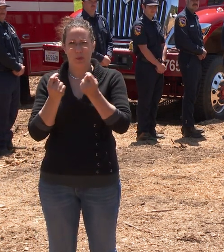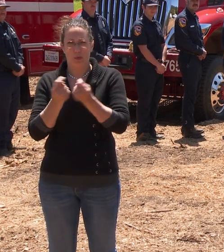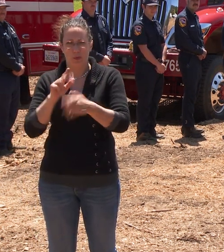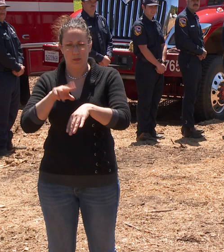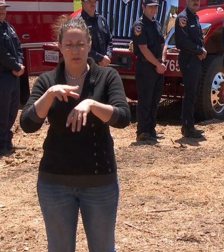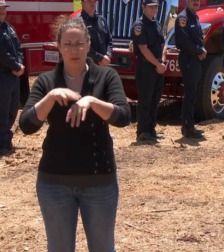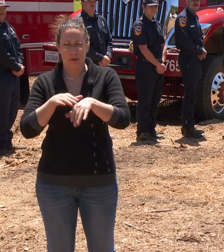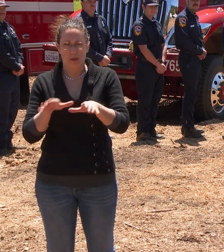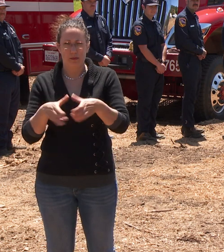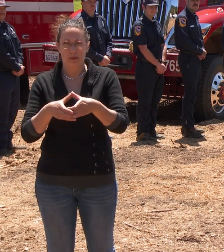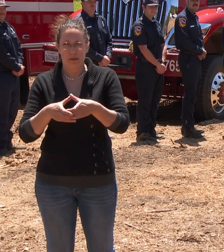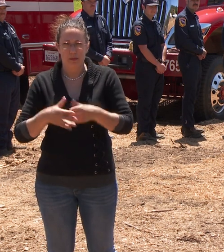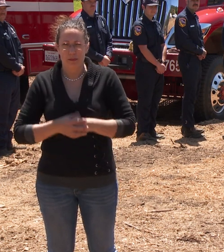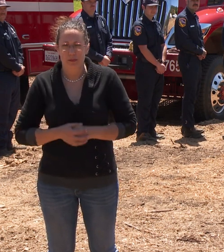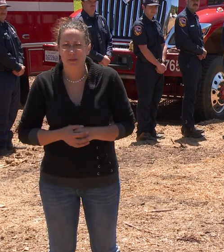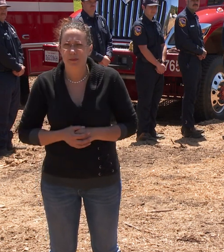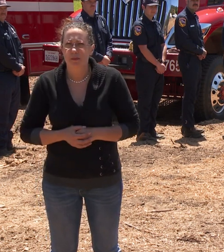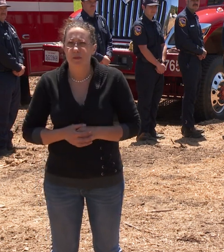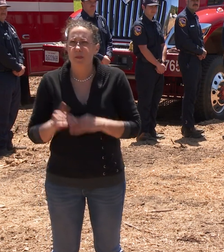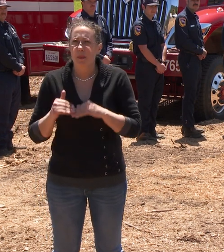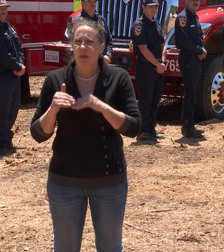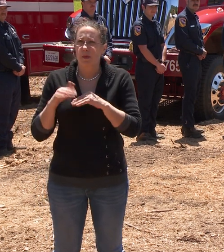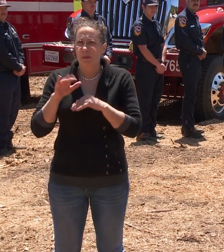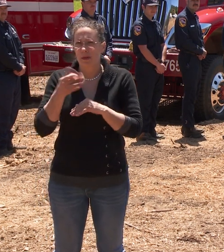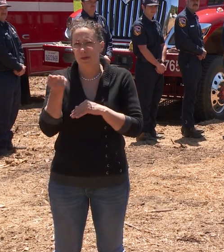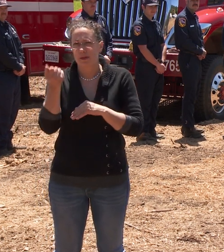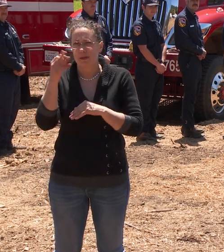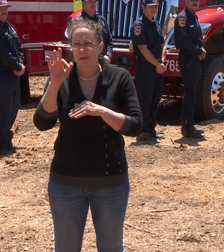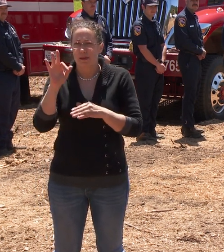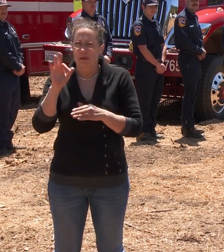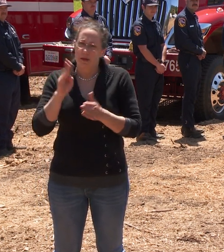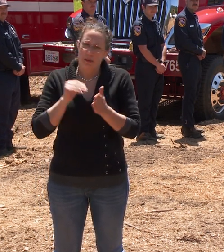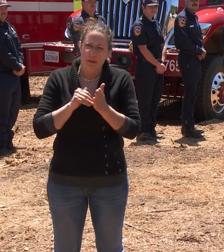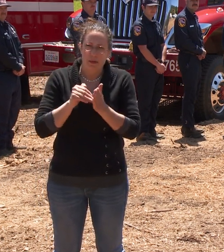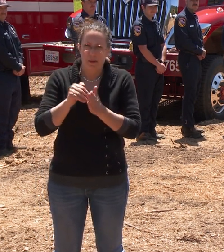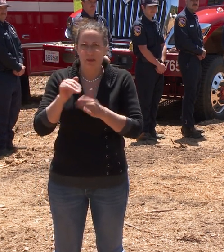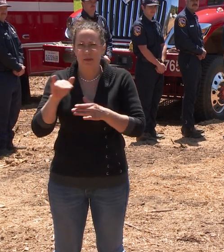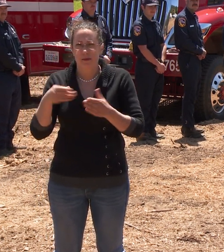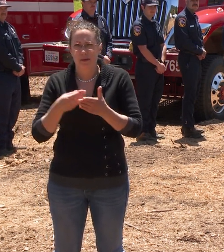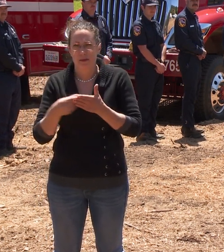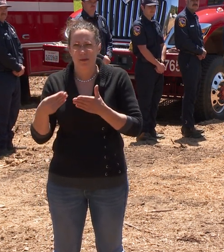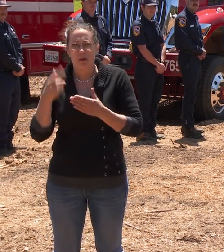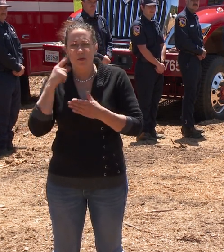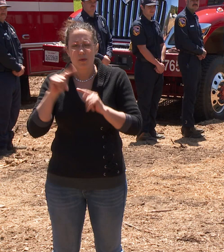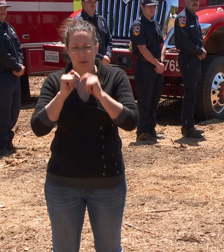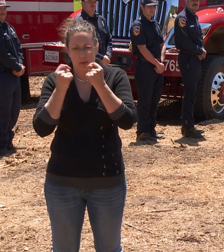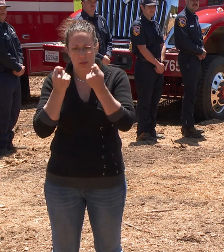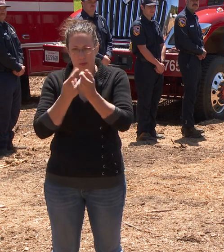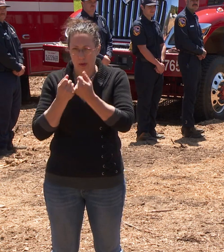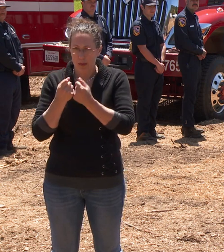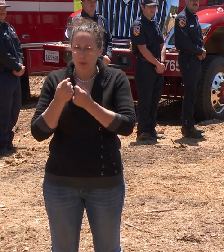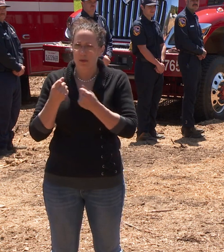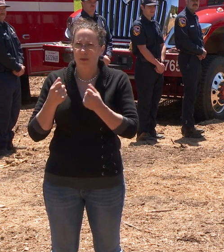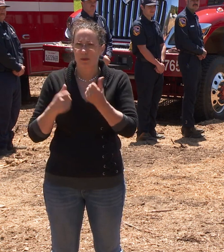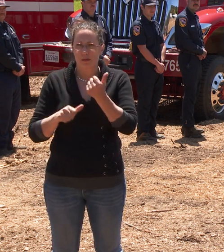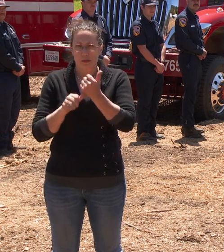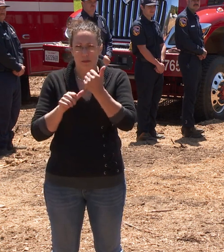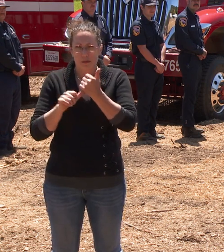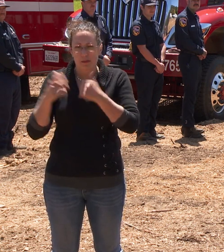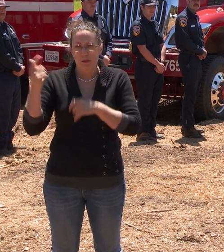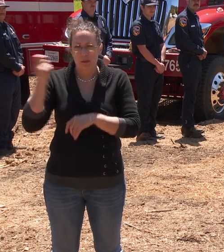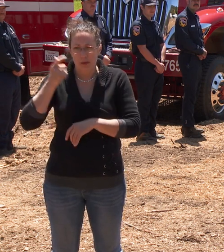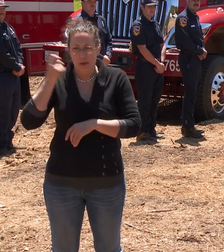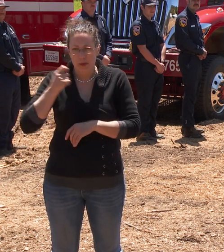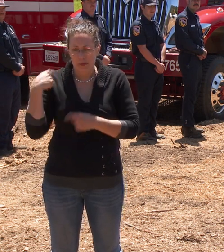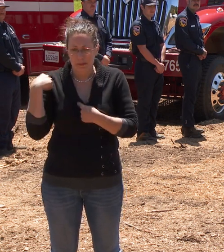We've invested over $19 million in tribal resilience grants to assist since August of 23